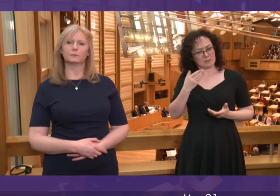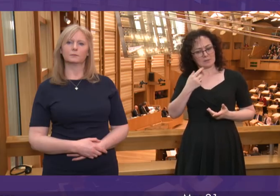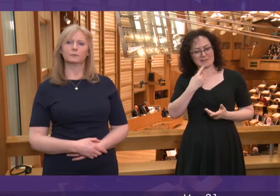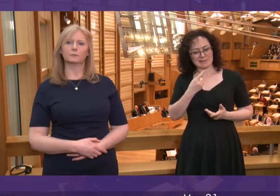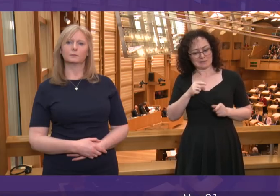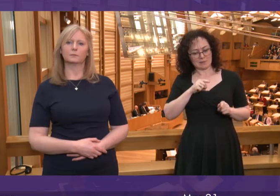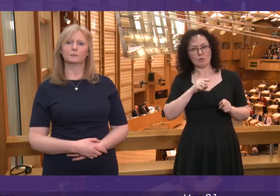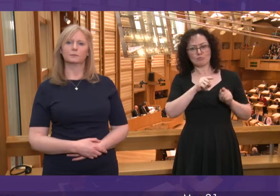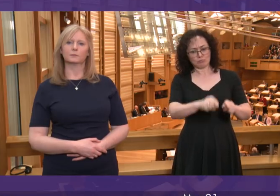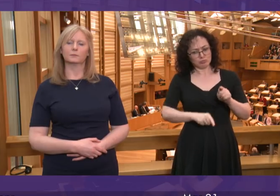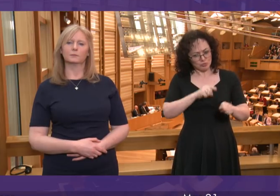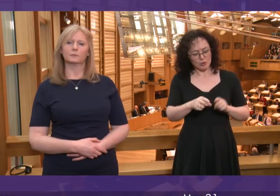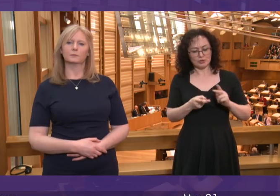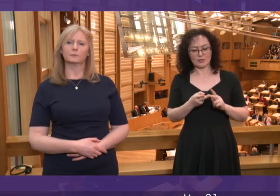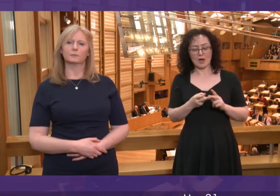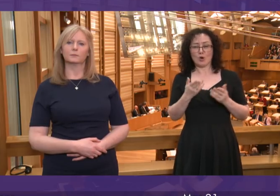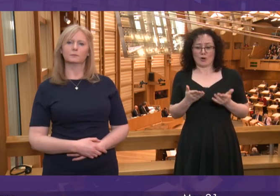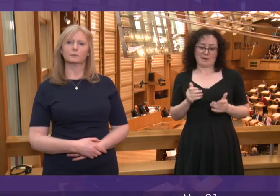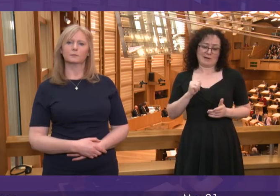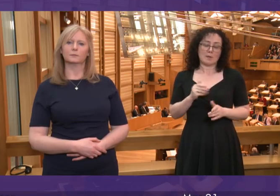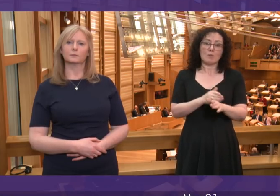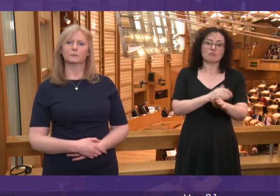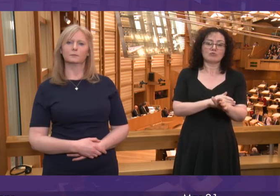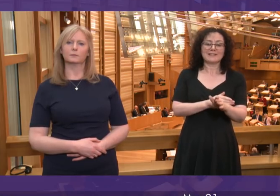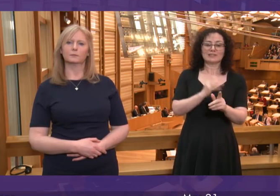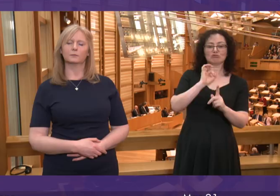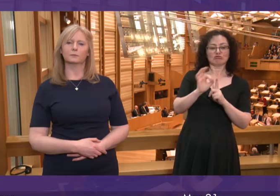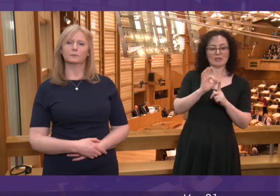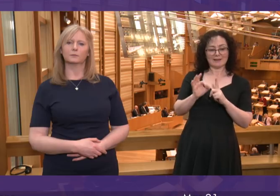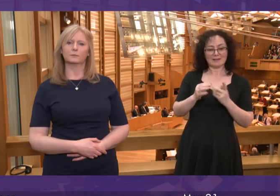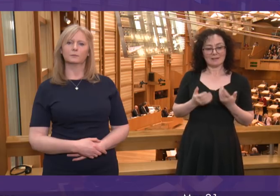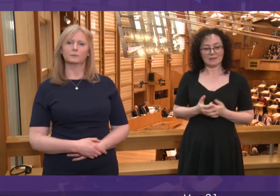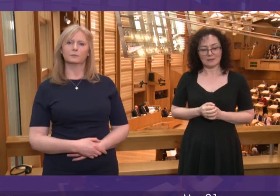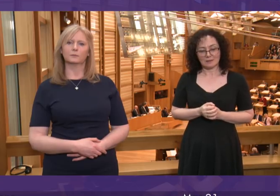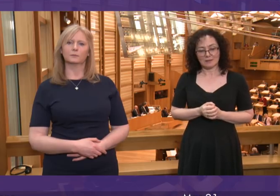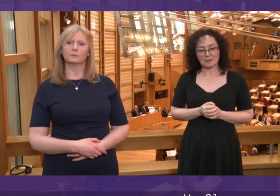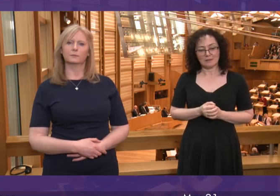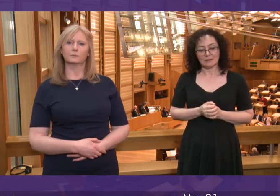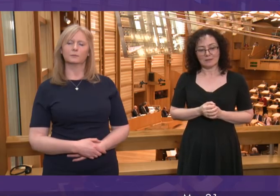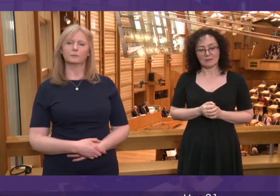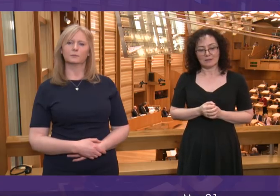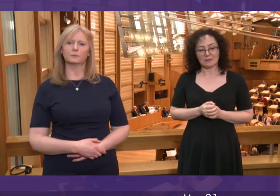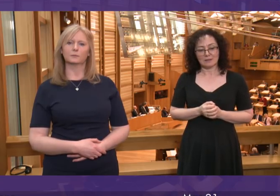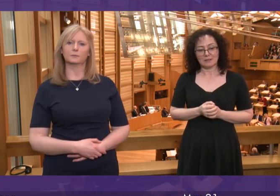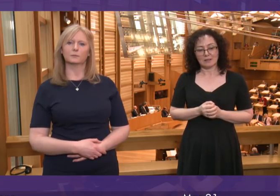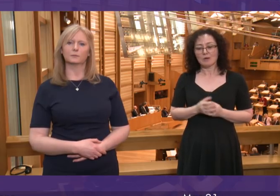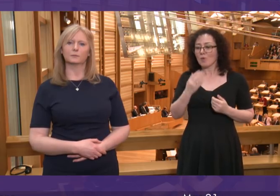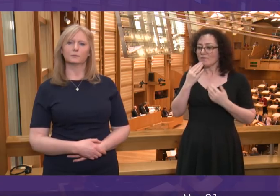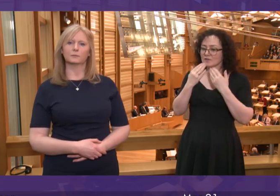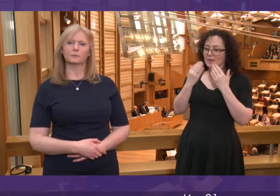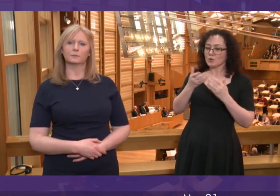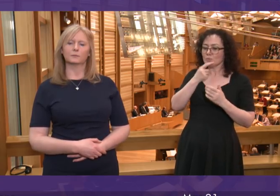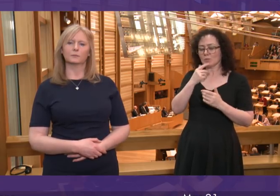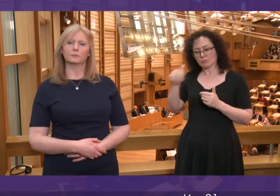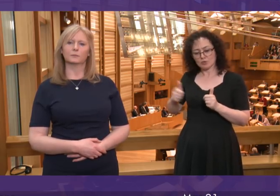pre-trial preliminary hearing. His MP Martin Doherty Hughes is to be commended for pursuing the matter vigorously. But